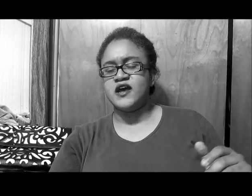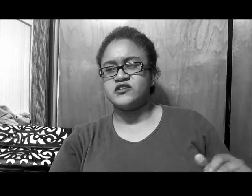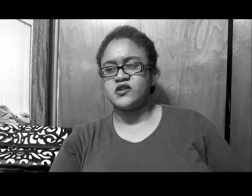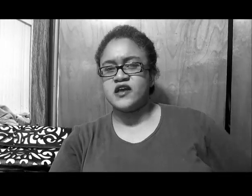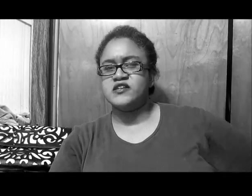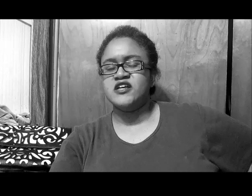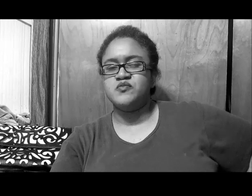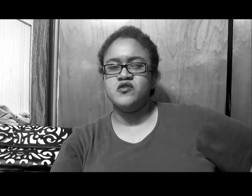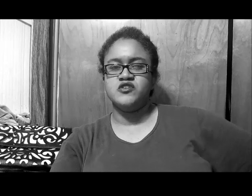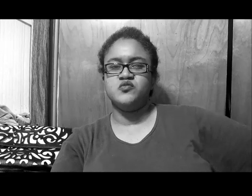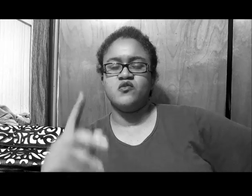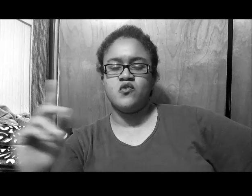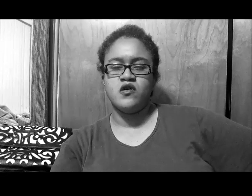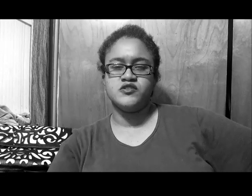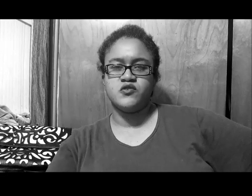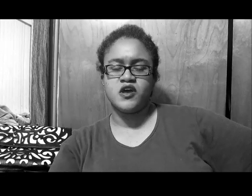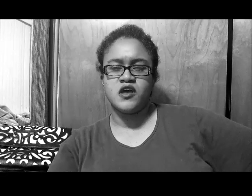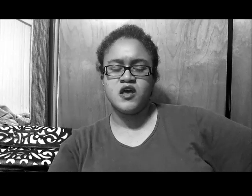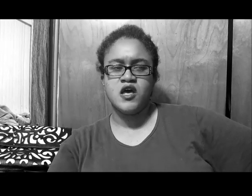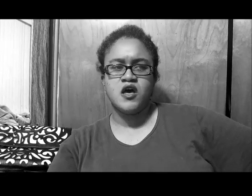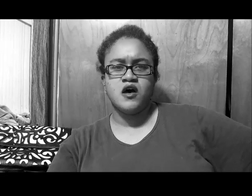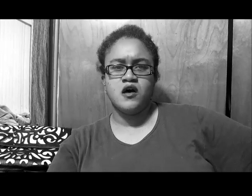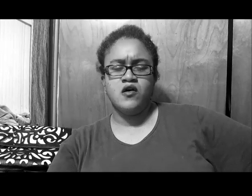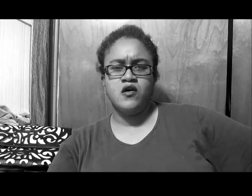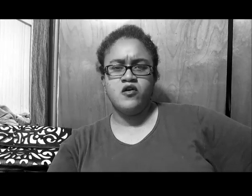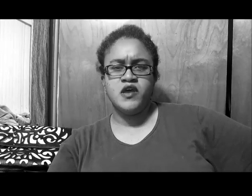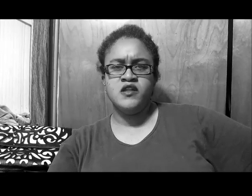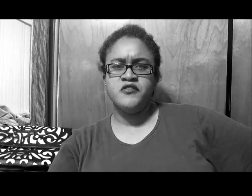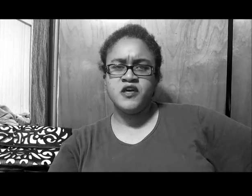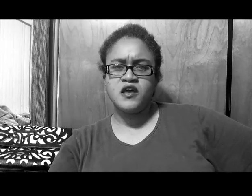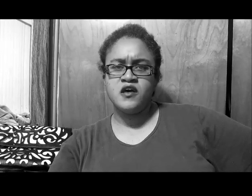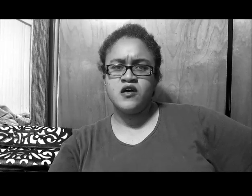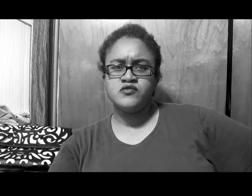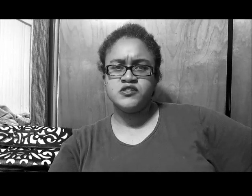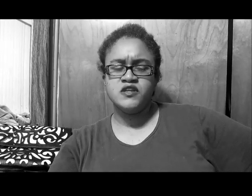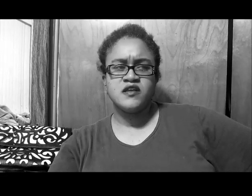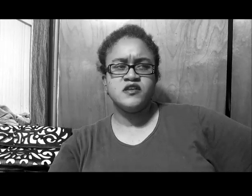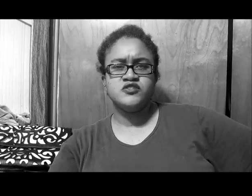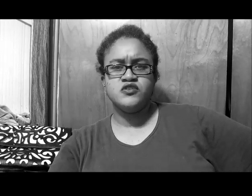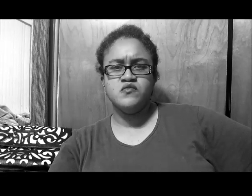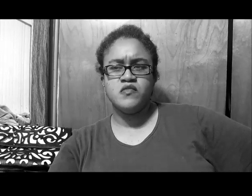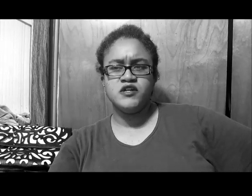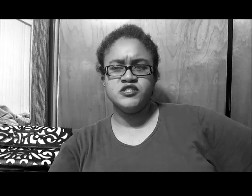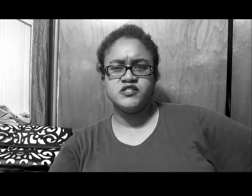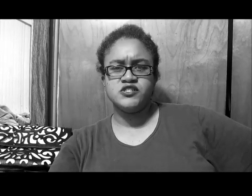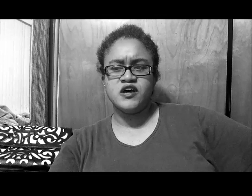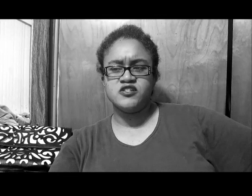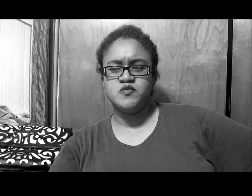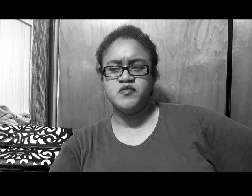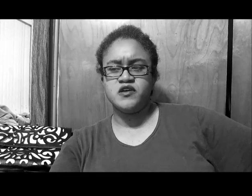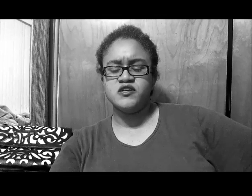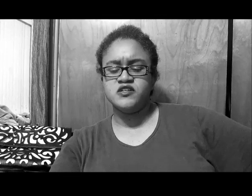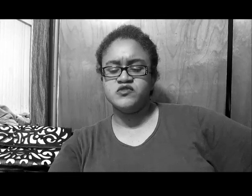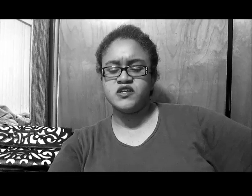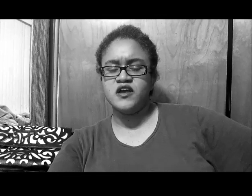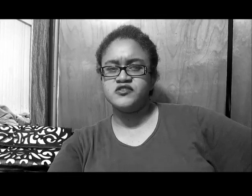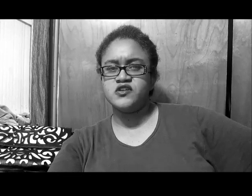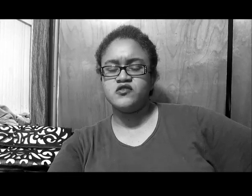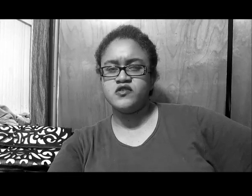has, okay, because that's pretty much, what it was, okay, um, anything else, nothing too much, that stood out to me, because it was an extra 30,